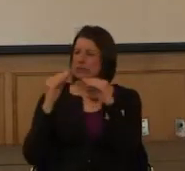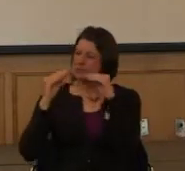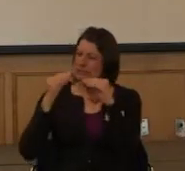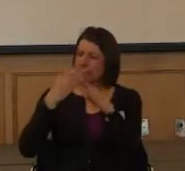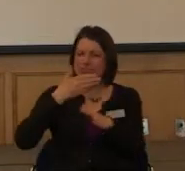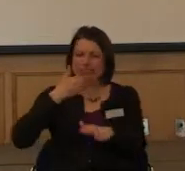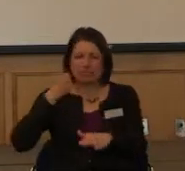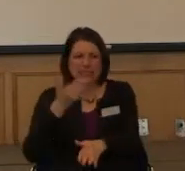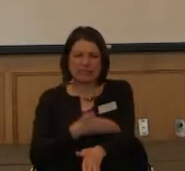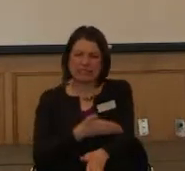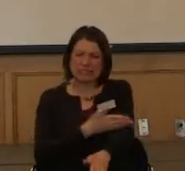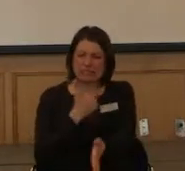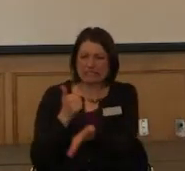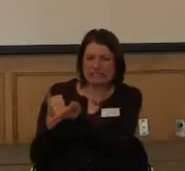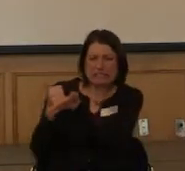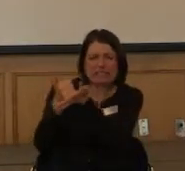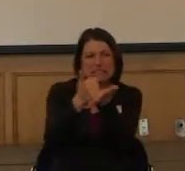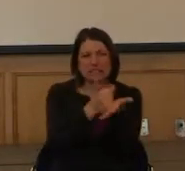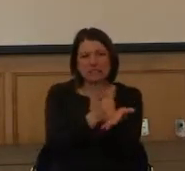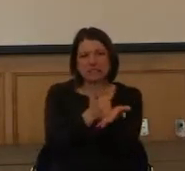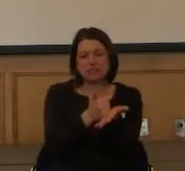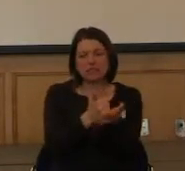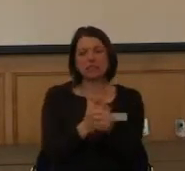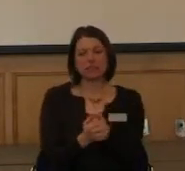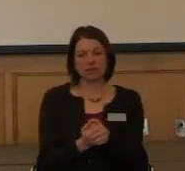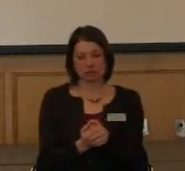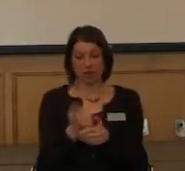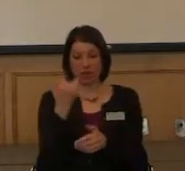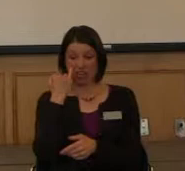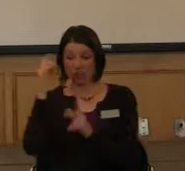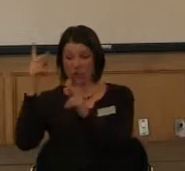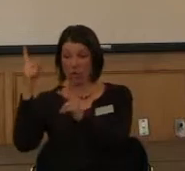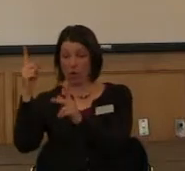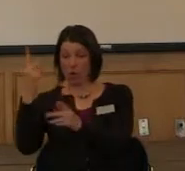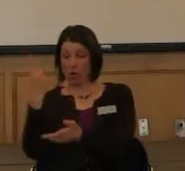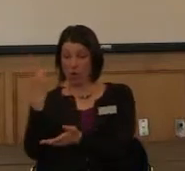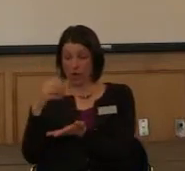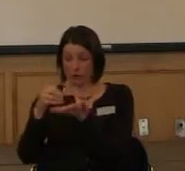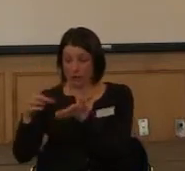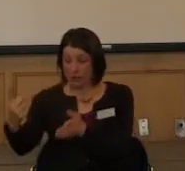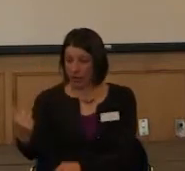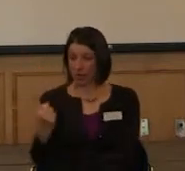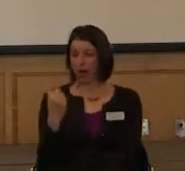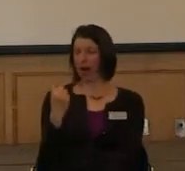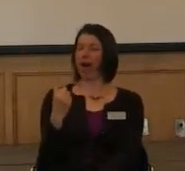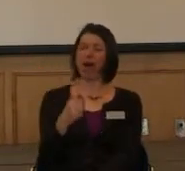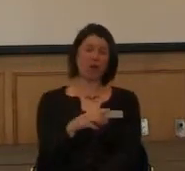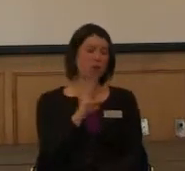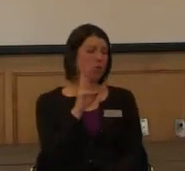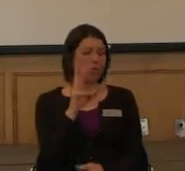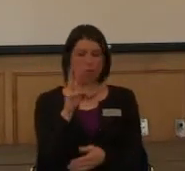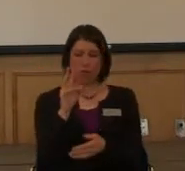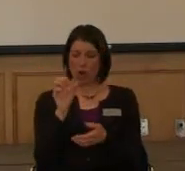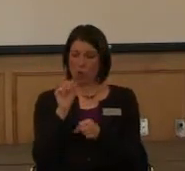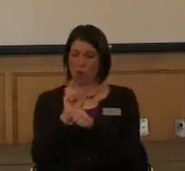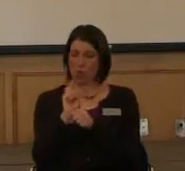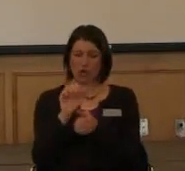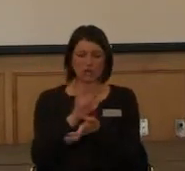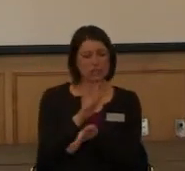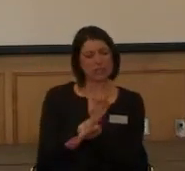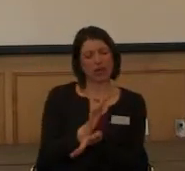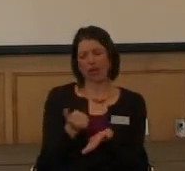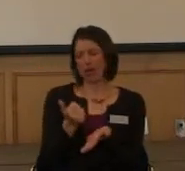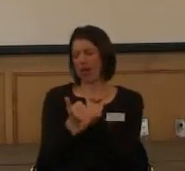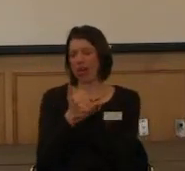And when I did that, you know, even if one student came up and said, you know, that worksheet that you gave, that will